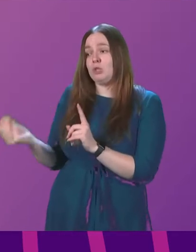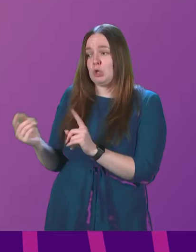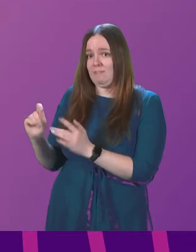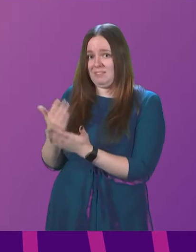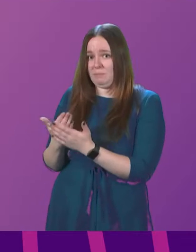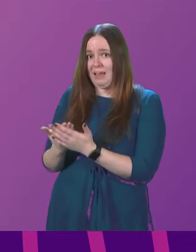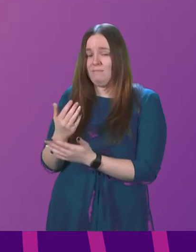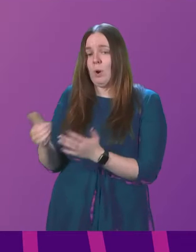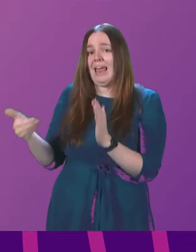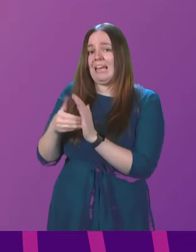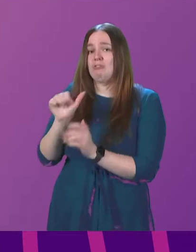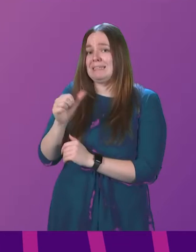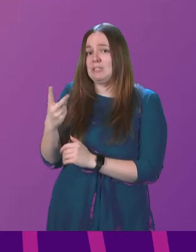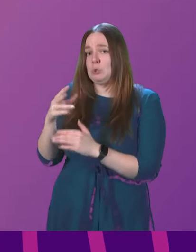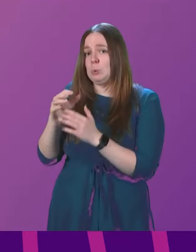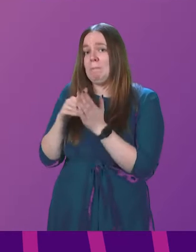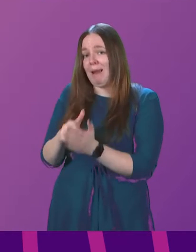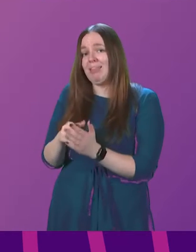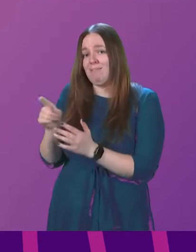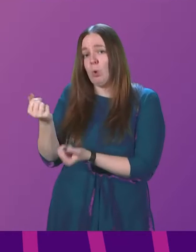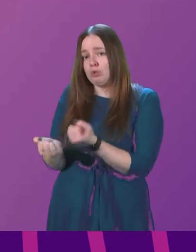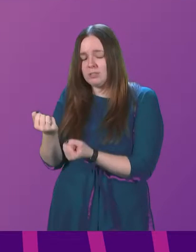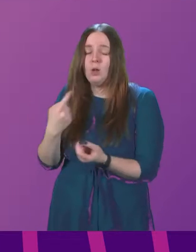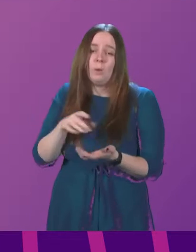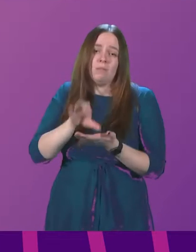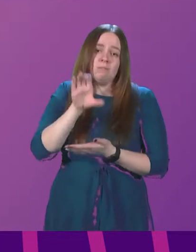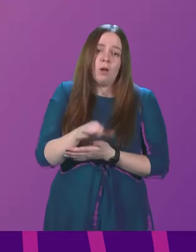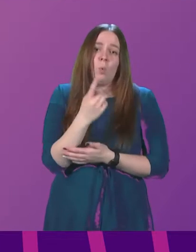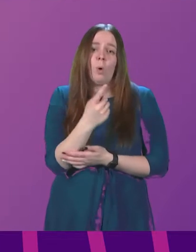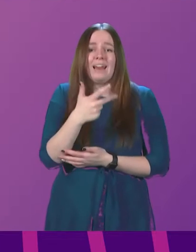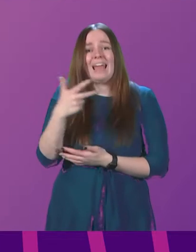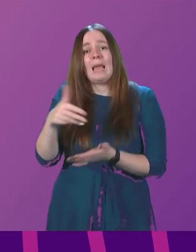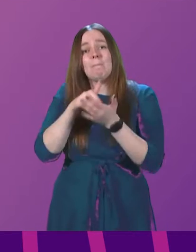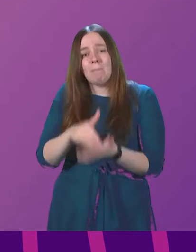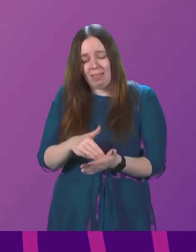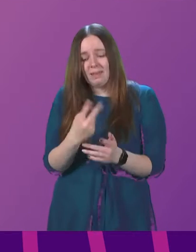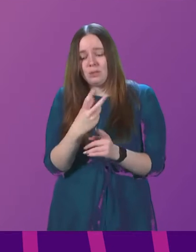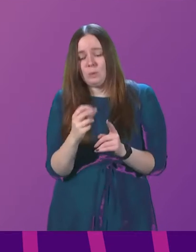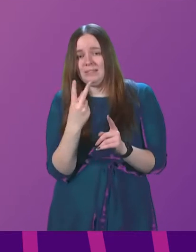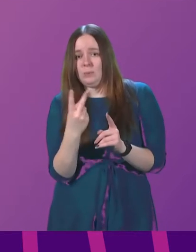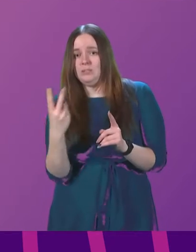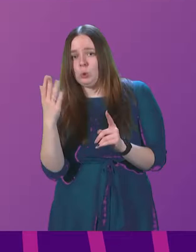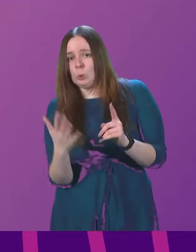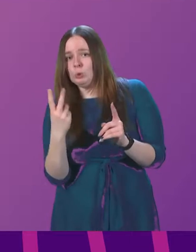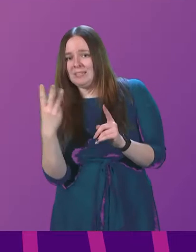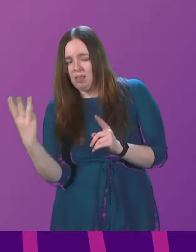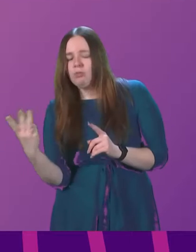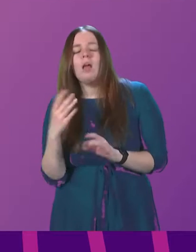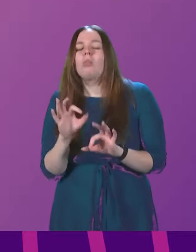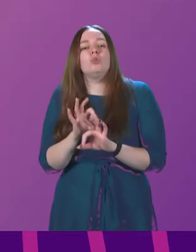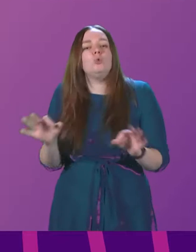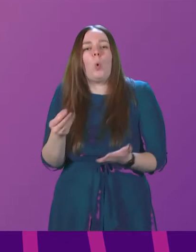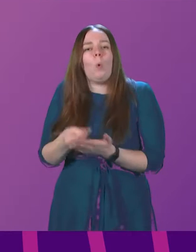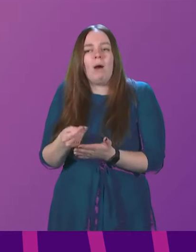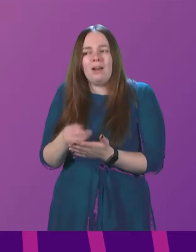£62 million for justice, as we'll invest an additional £188 million in 2022-23. Remember, there is no money